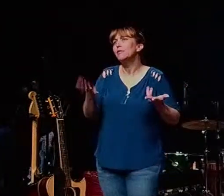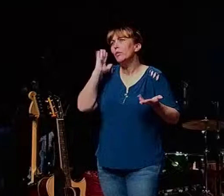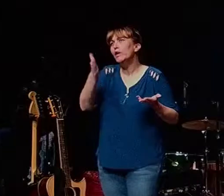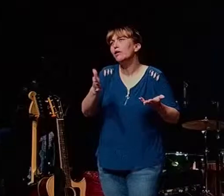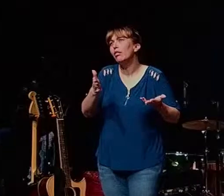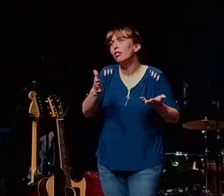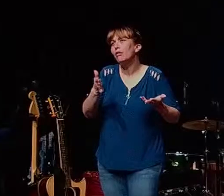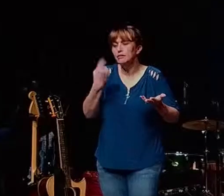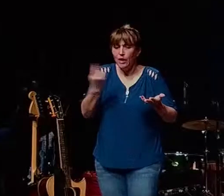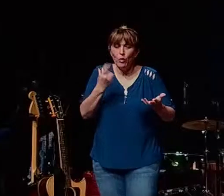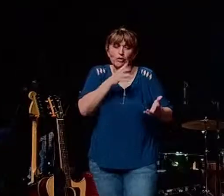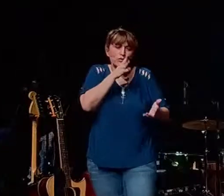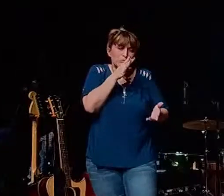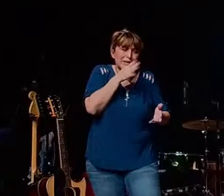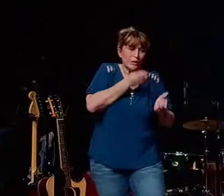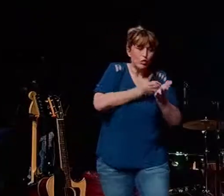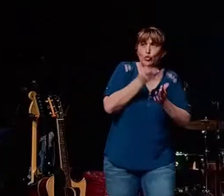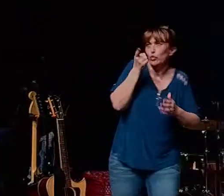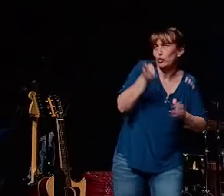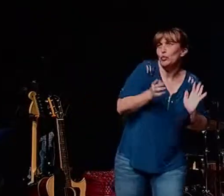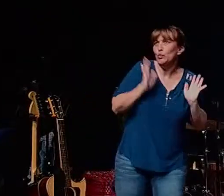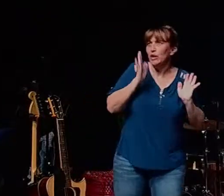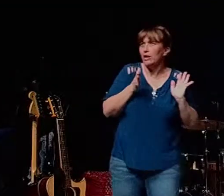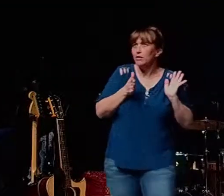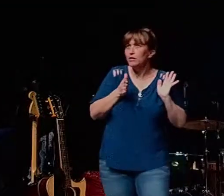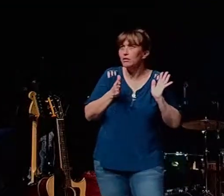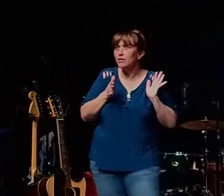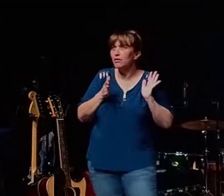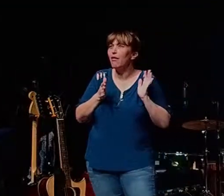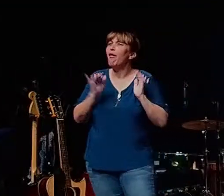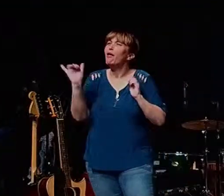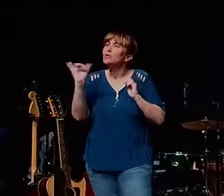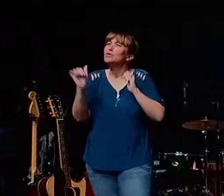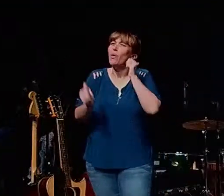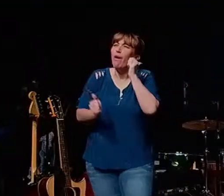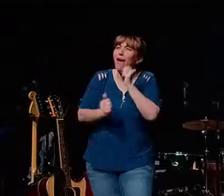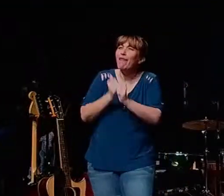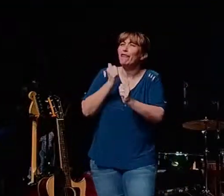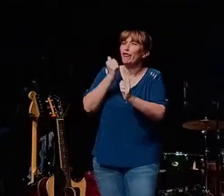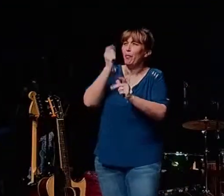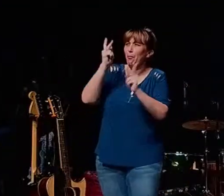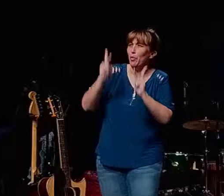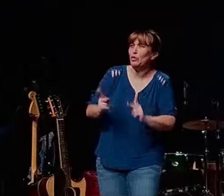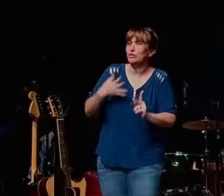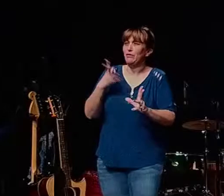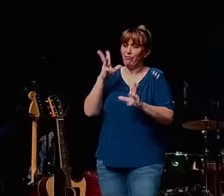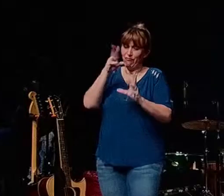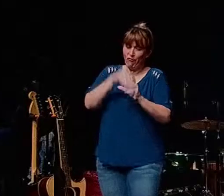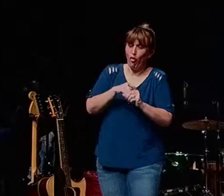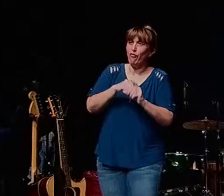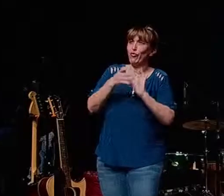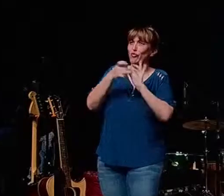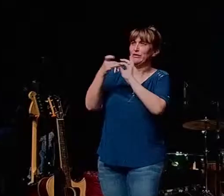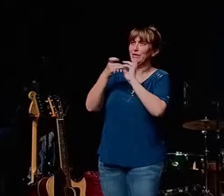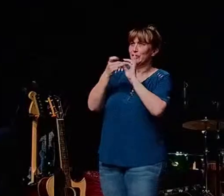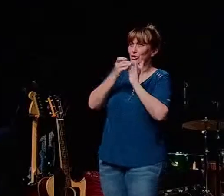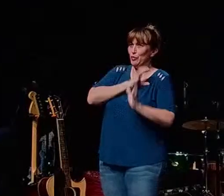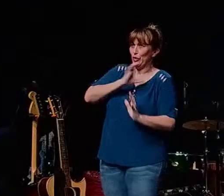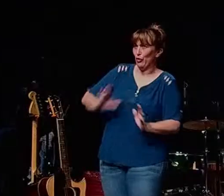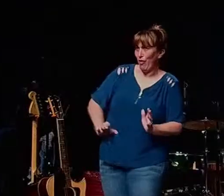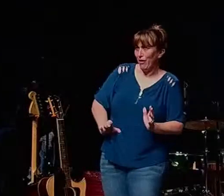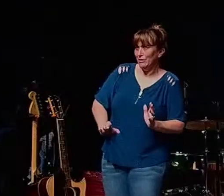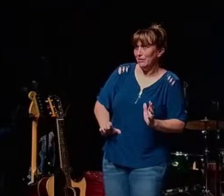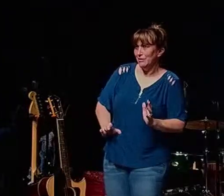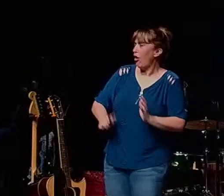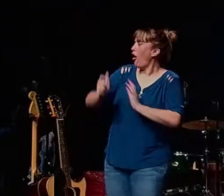truth to you and also every single person who enters into a relationship with christ is